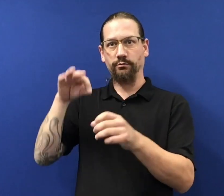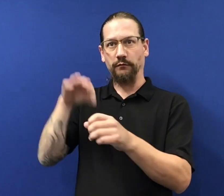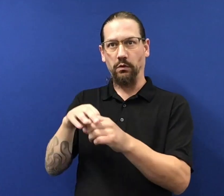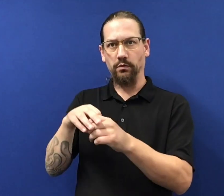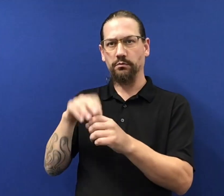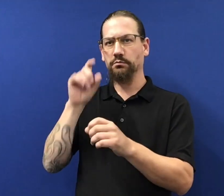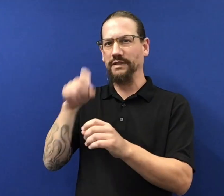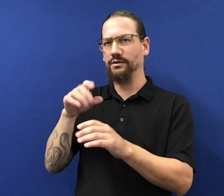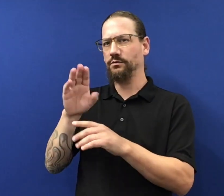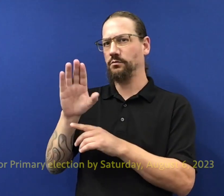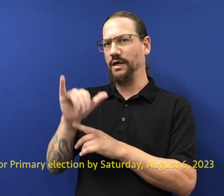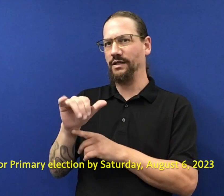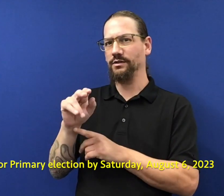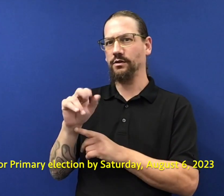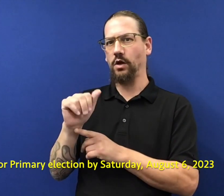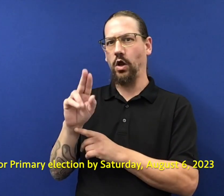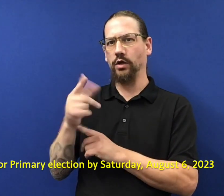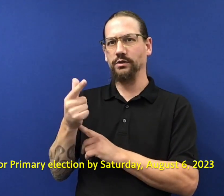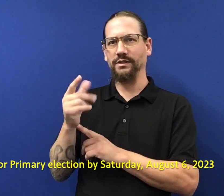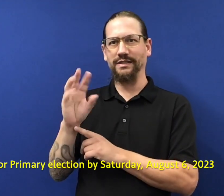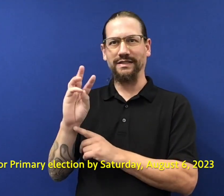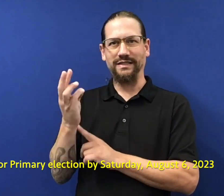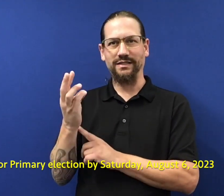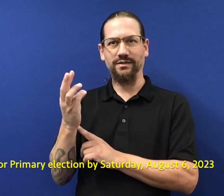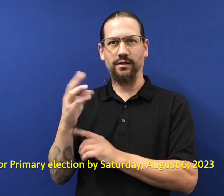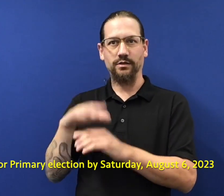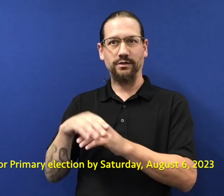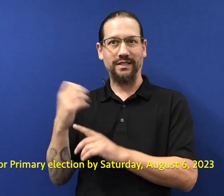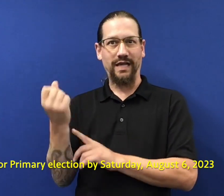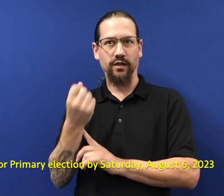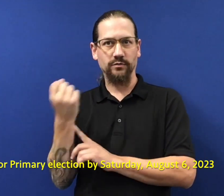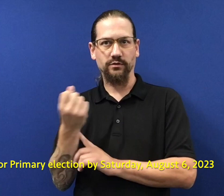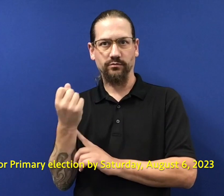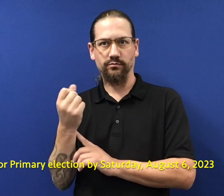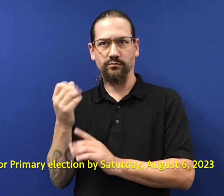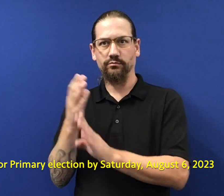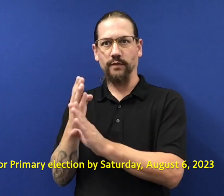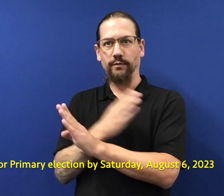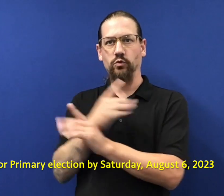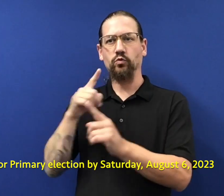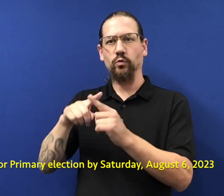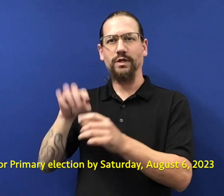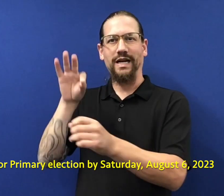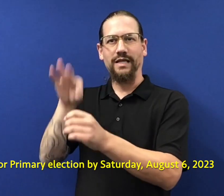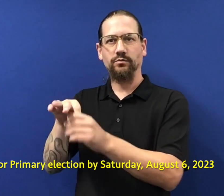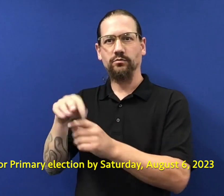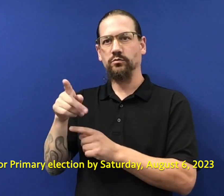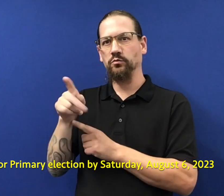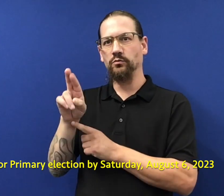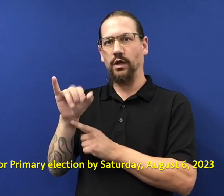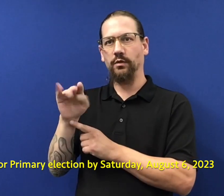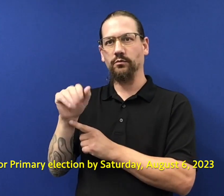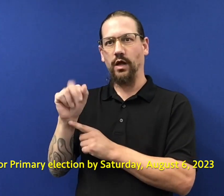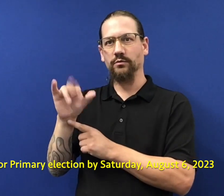Once you have the registration to vote, that has to be done by August the 6th, which is this Saturday,